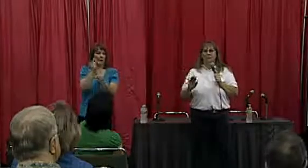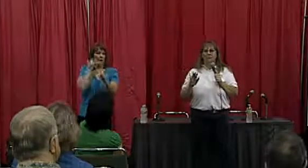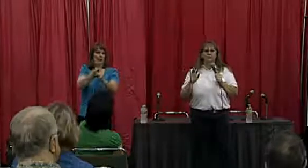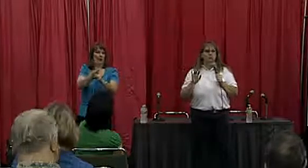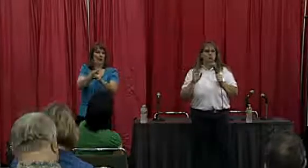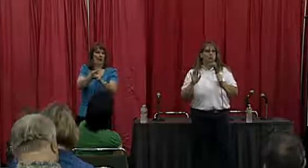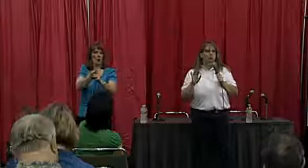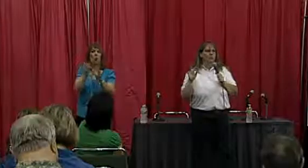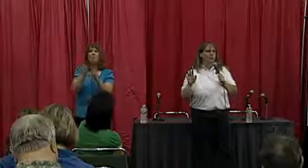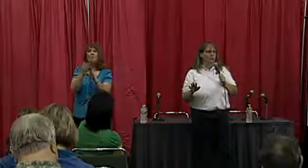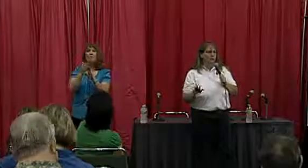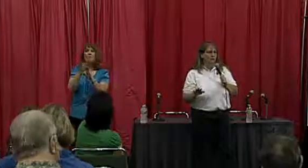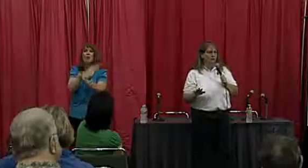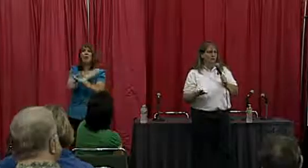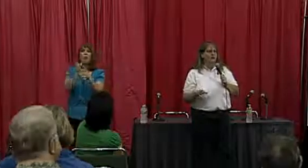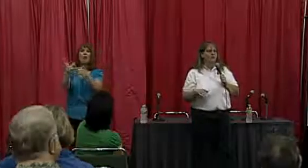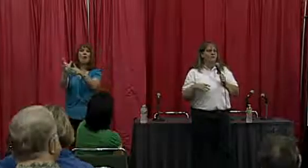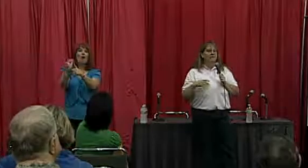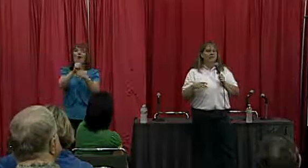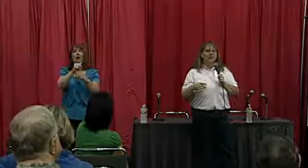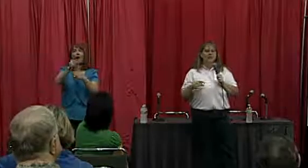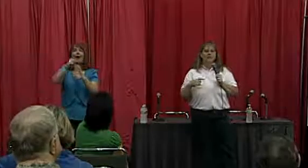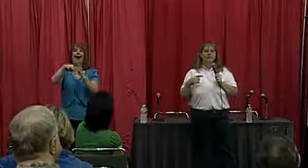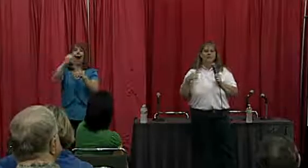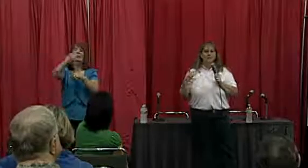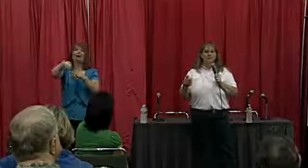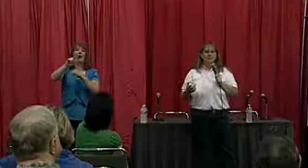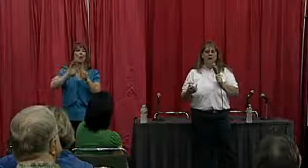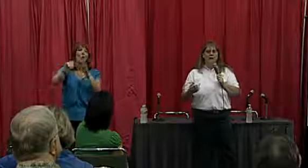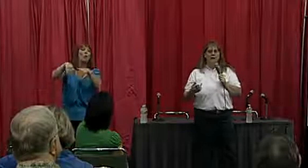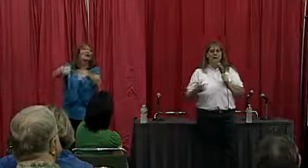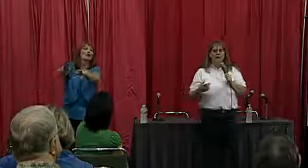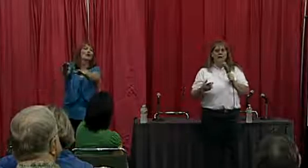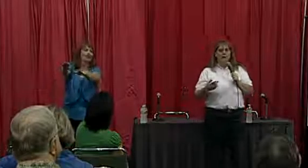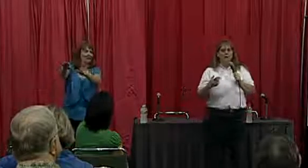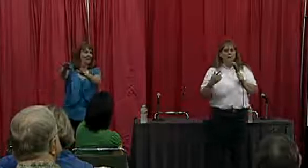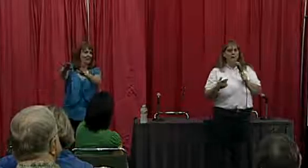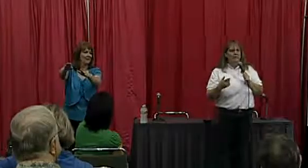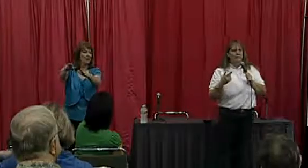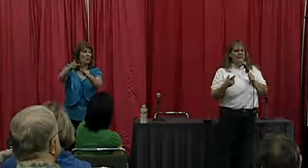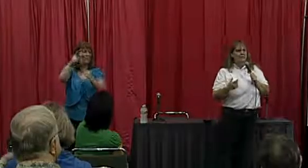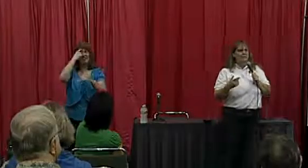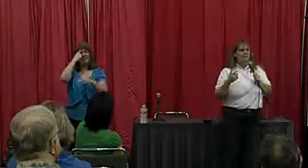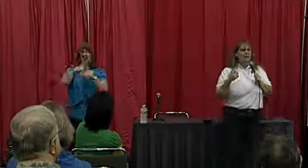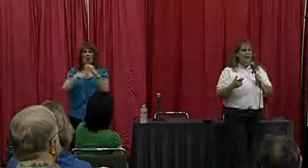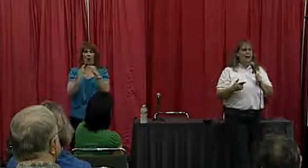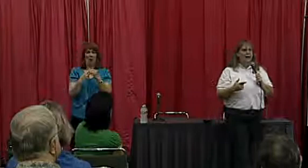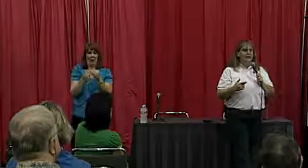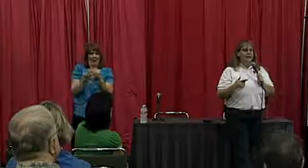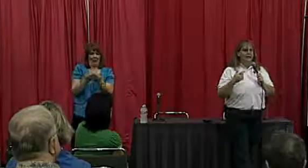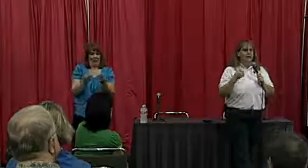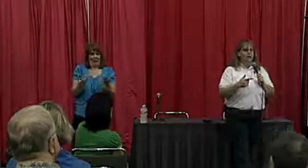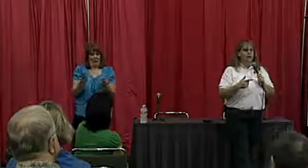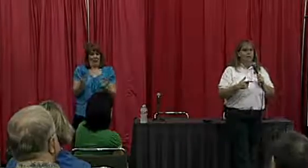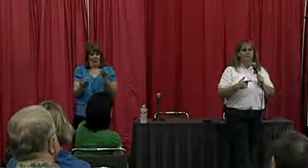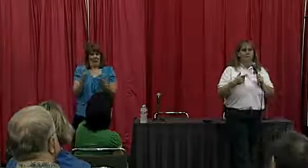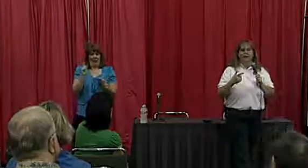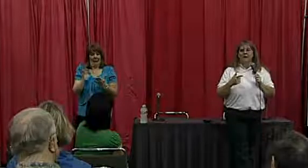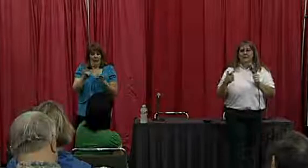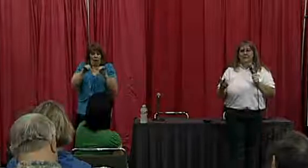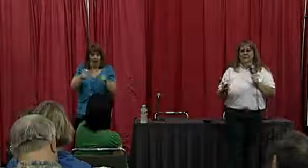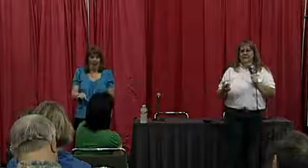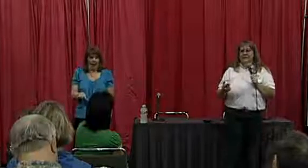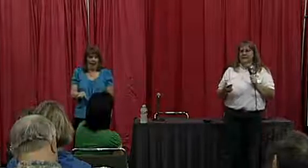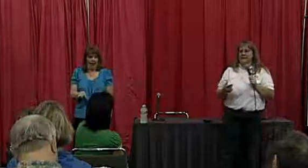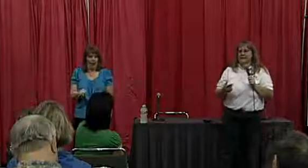before there's even a storm in the Gulf. Think about the supplies that you might need to stay in your home